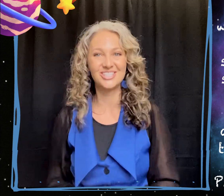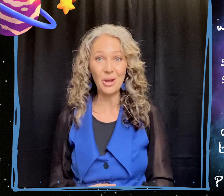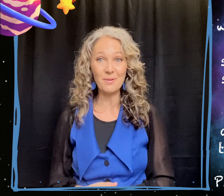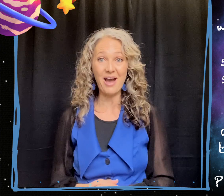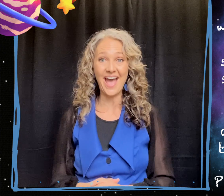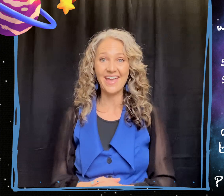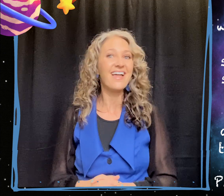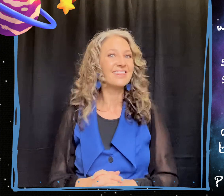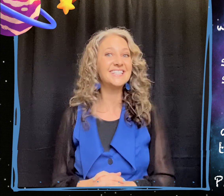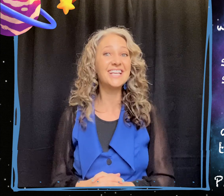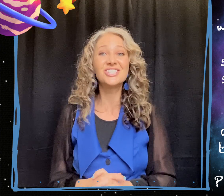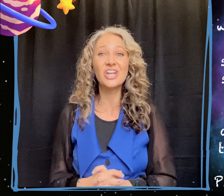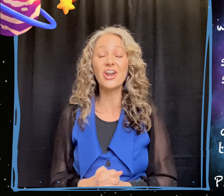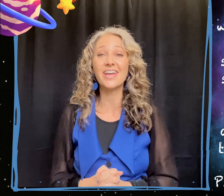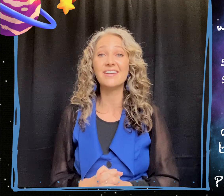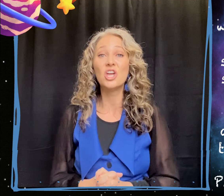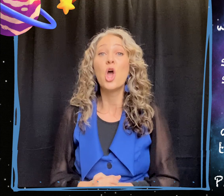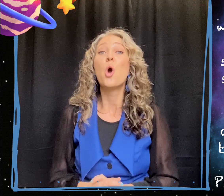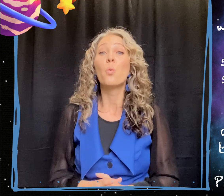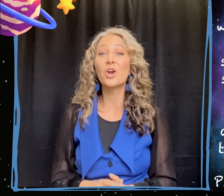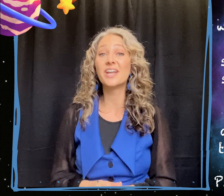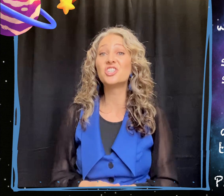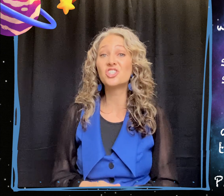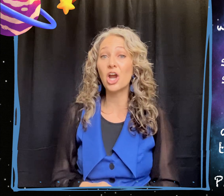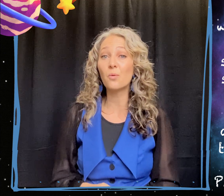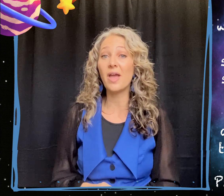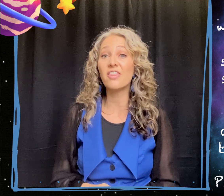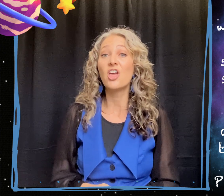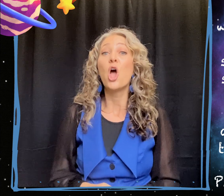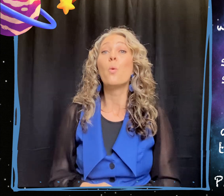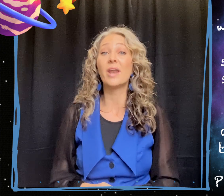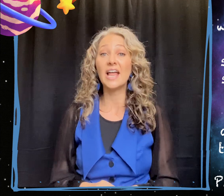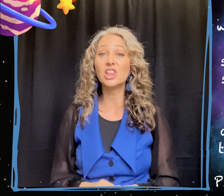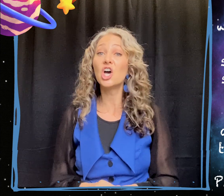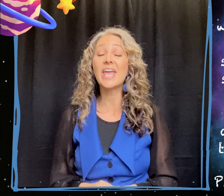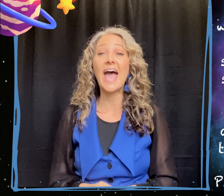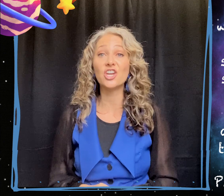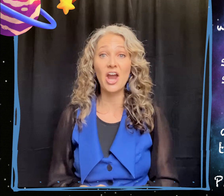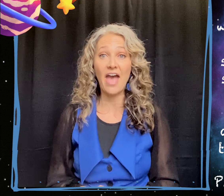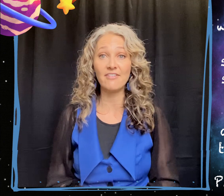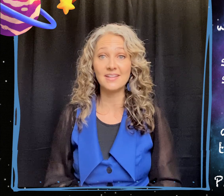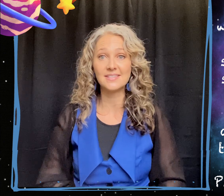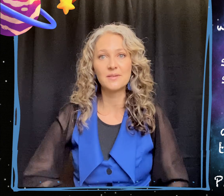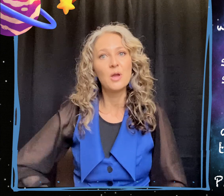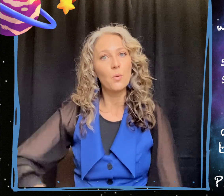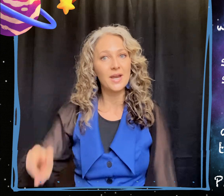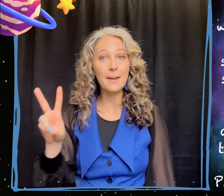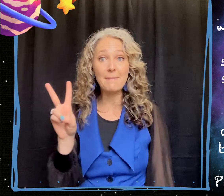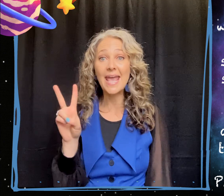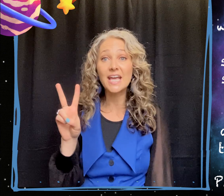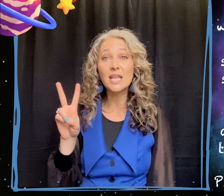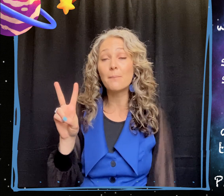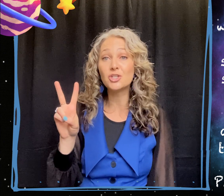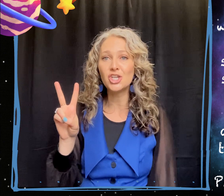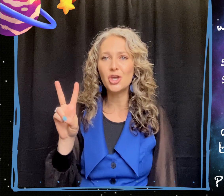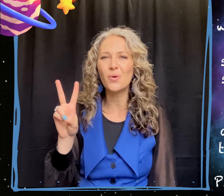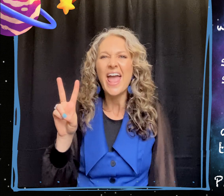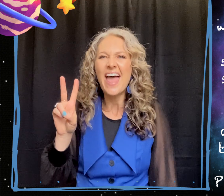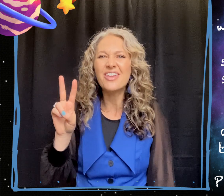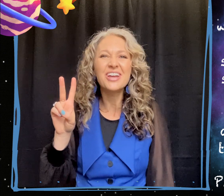So am I. Let's get started. We're going to start with, when I look at your heavens, we're going to make a number two and